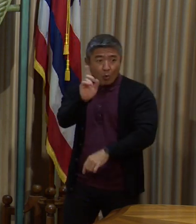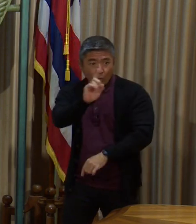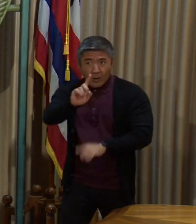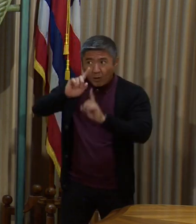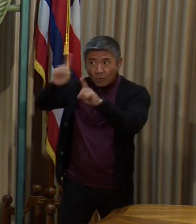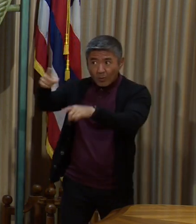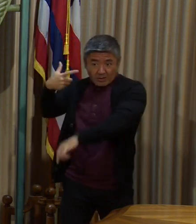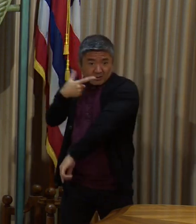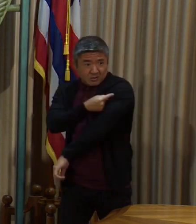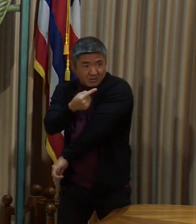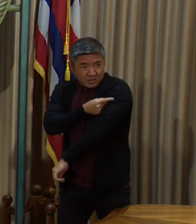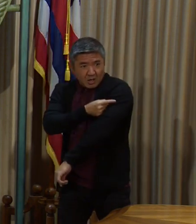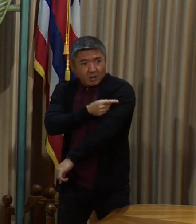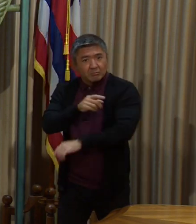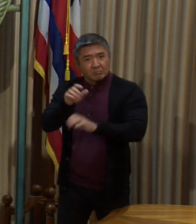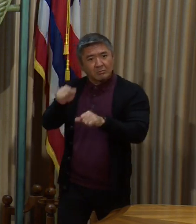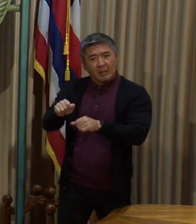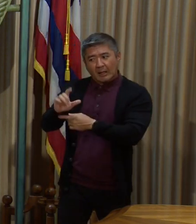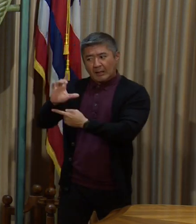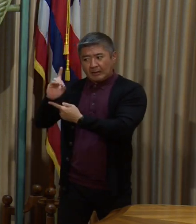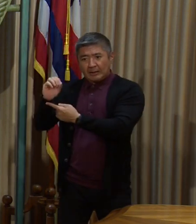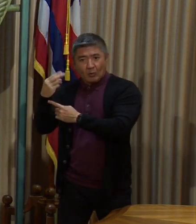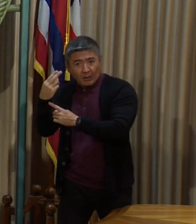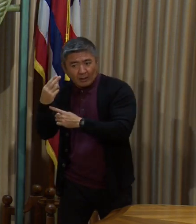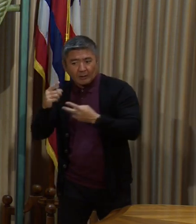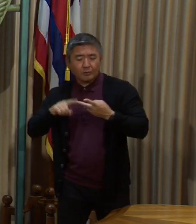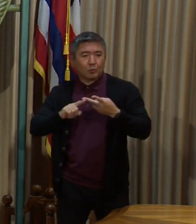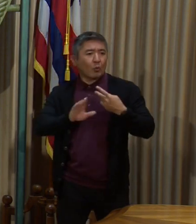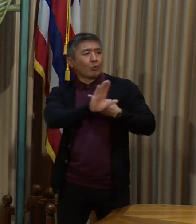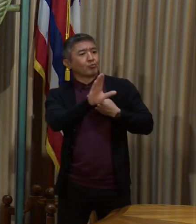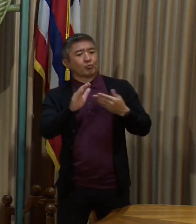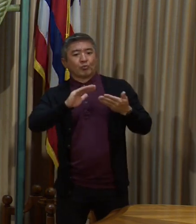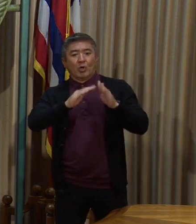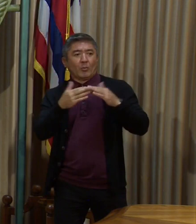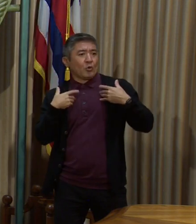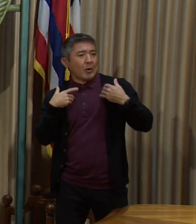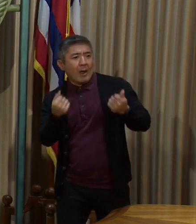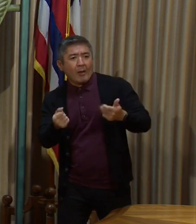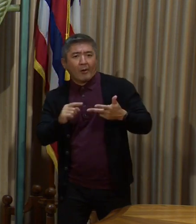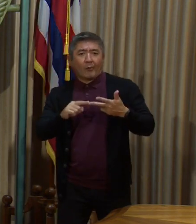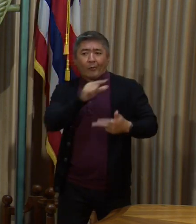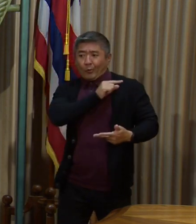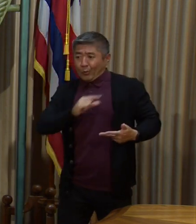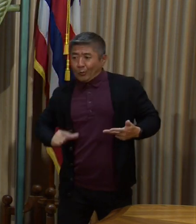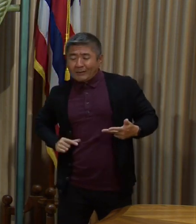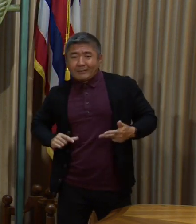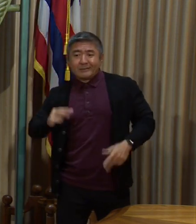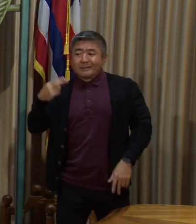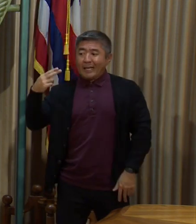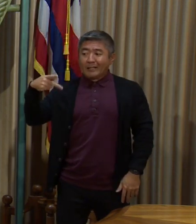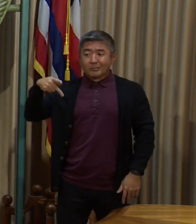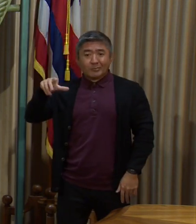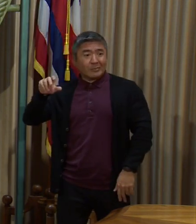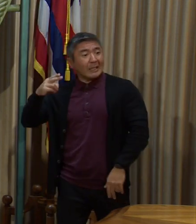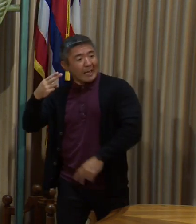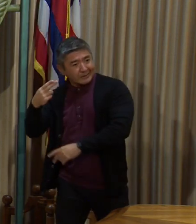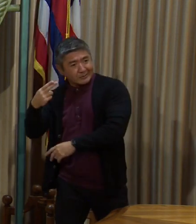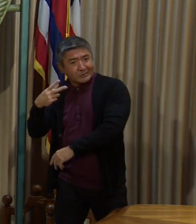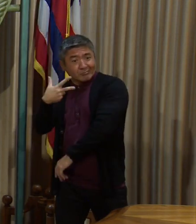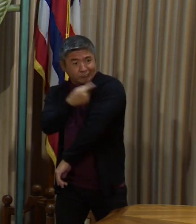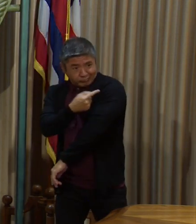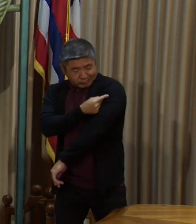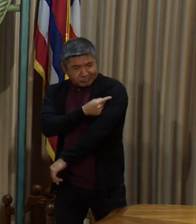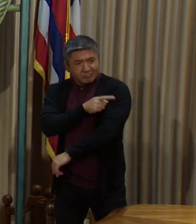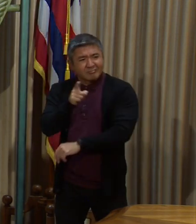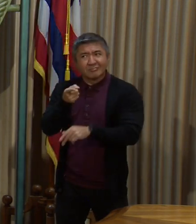shot. That includes Department of Health or Community Health Center or Queens or Hawaii Pacific Health. In some cases, also people will